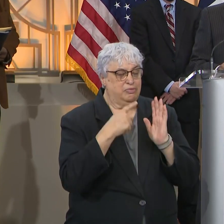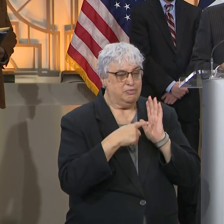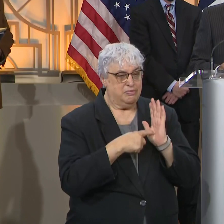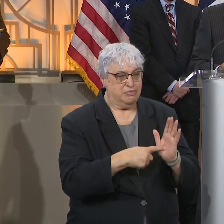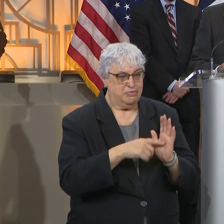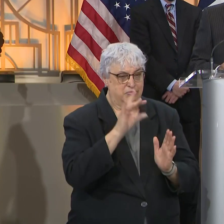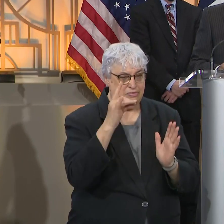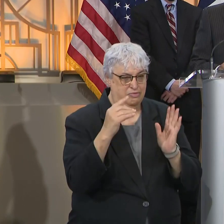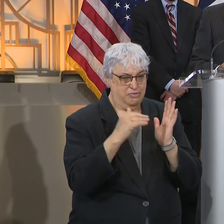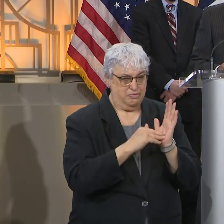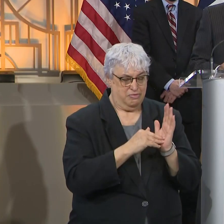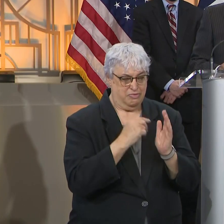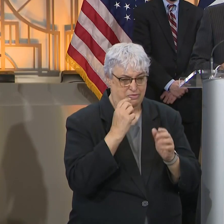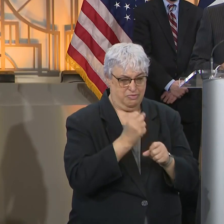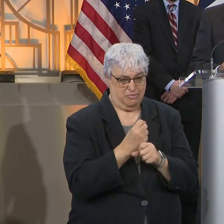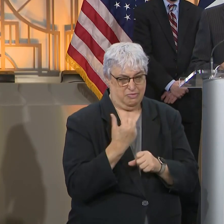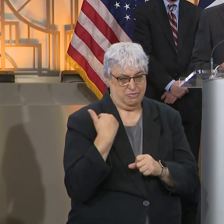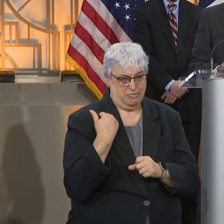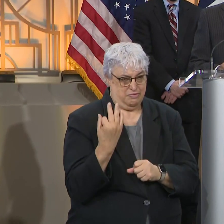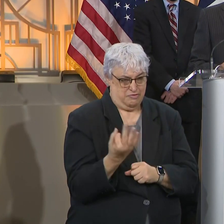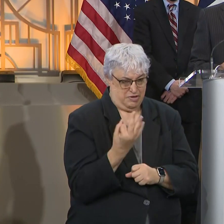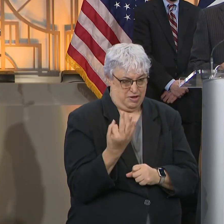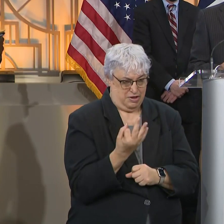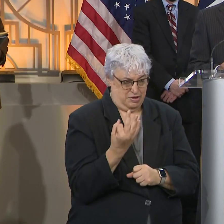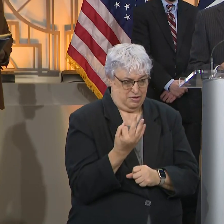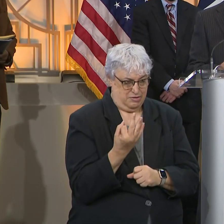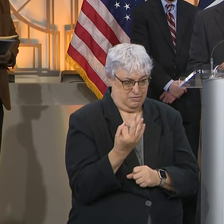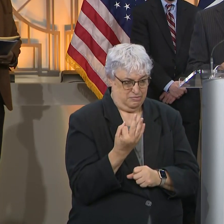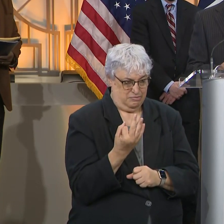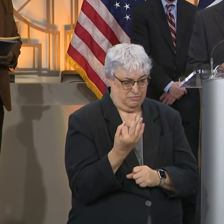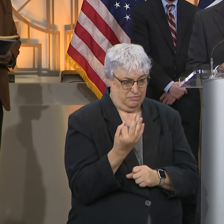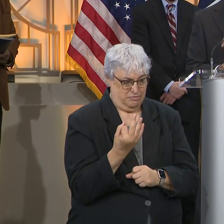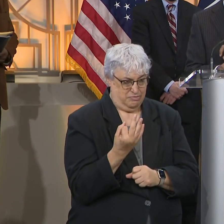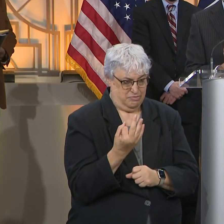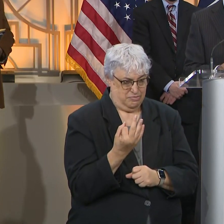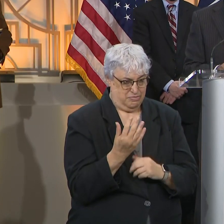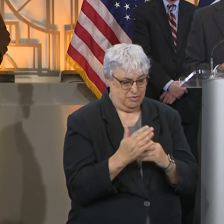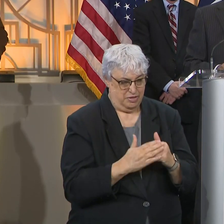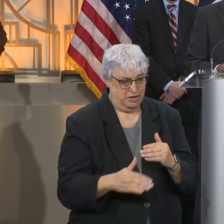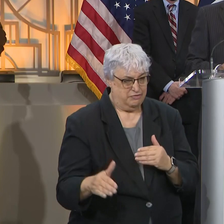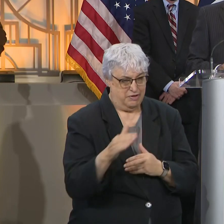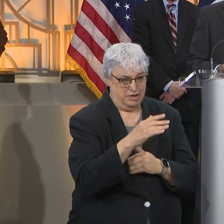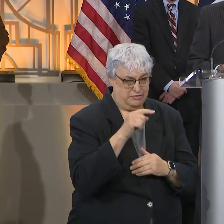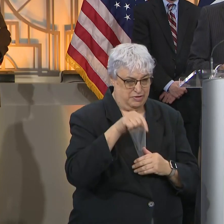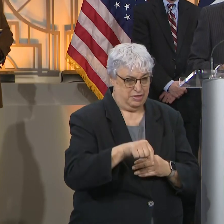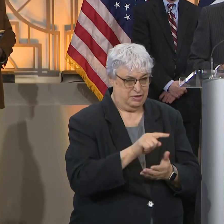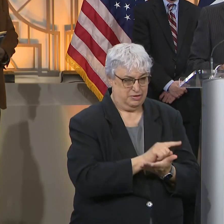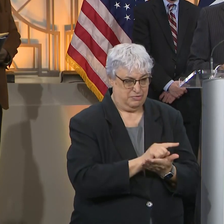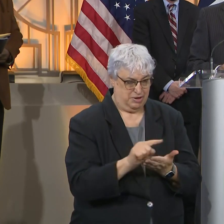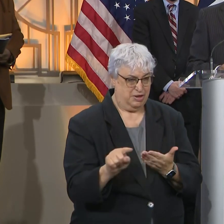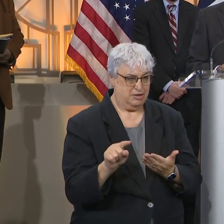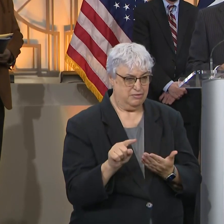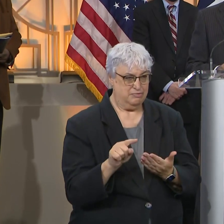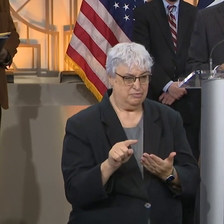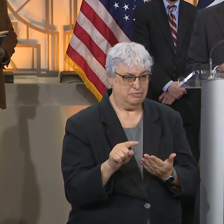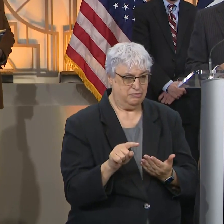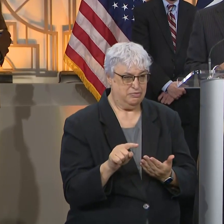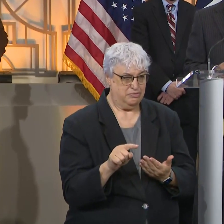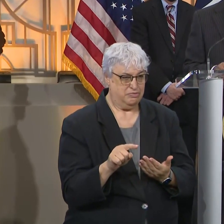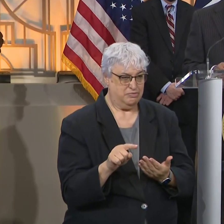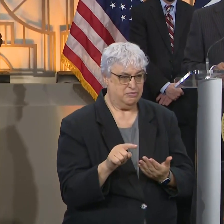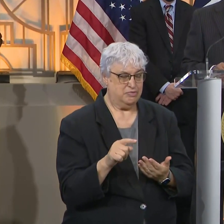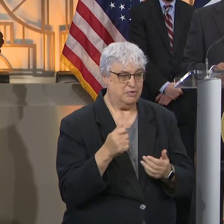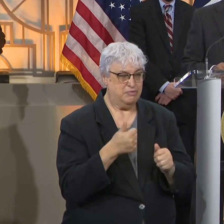,000 shipment that we received on Friday was the advance for this week, then it's kind of going to put us